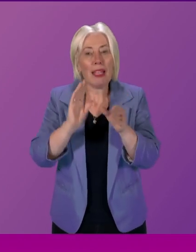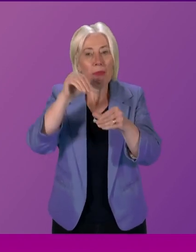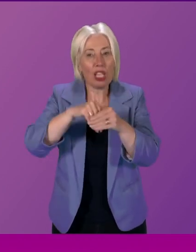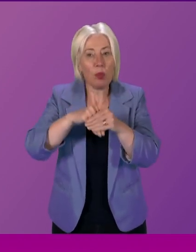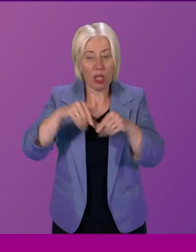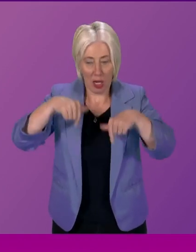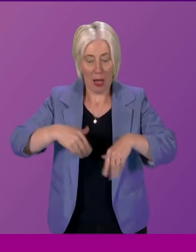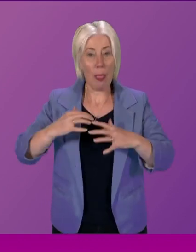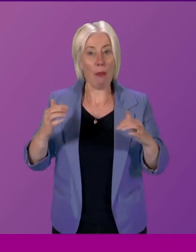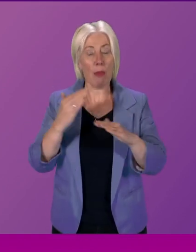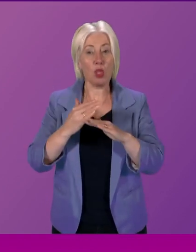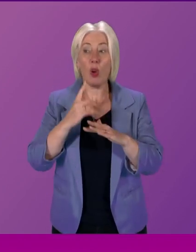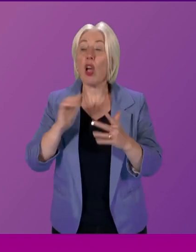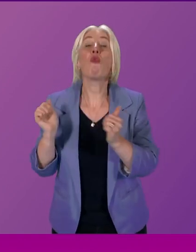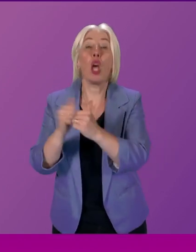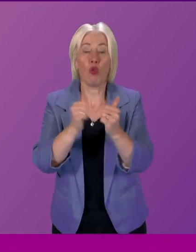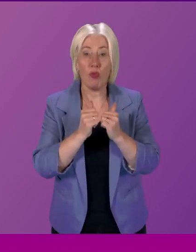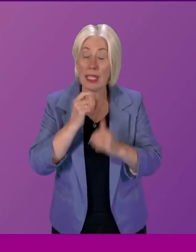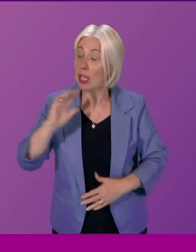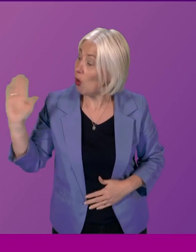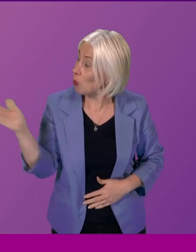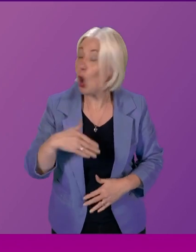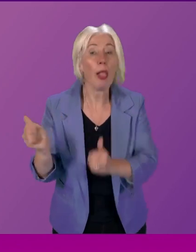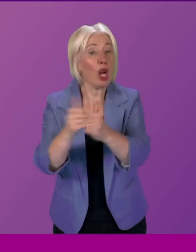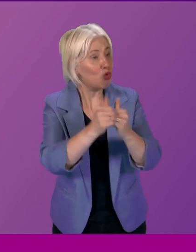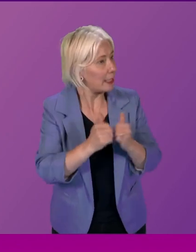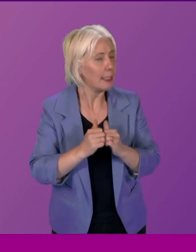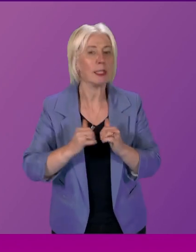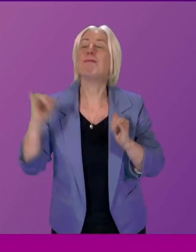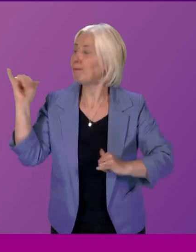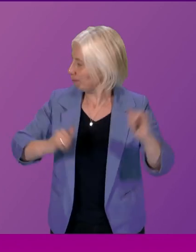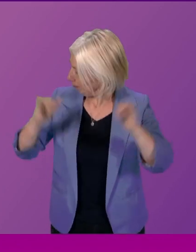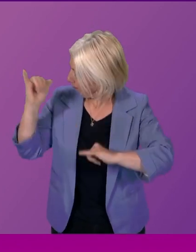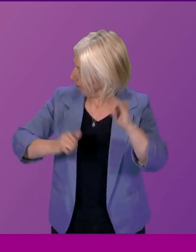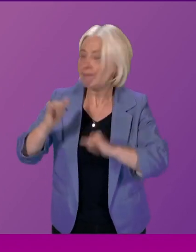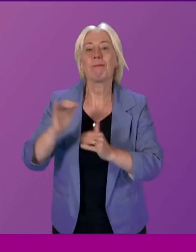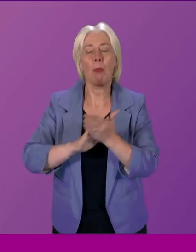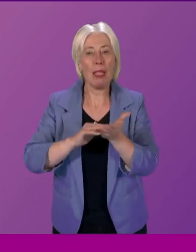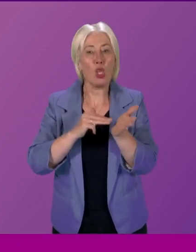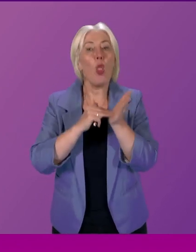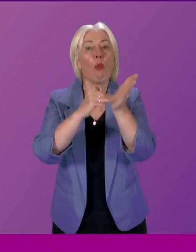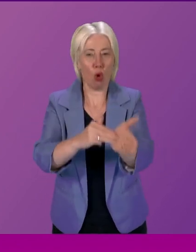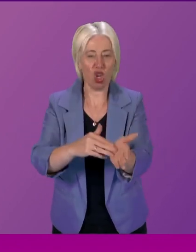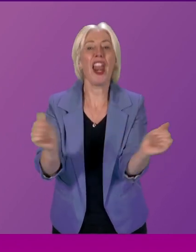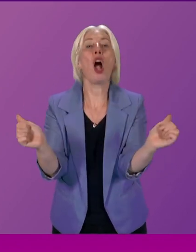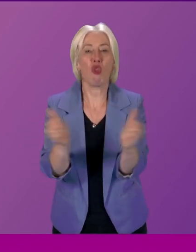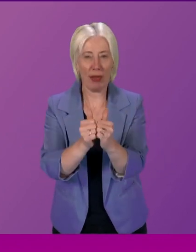of the Parliament be agreed Are we all agreed? Yes The motion is therefore agreed